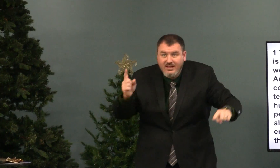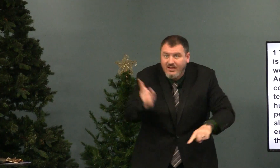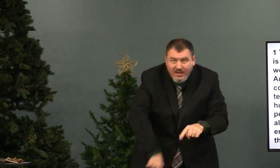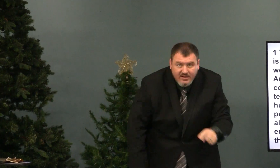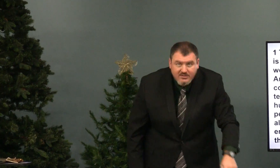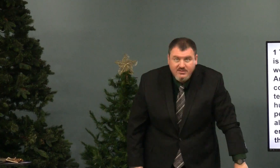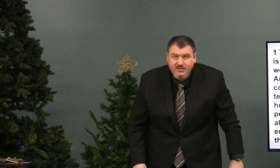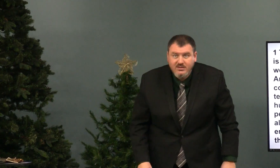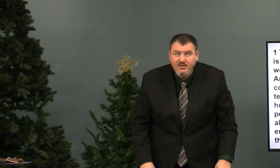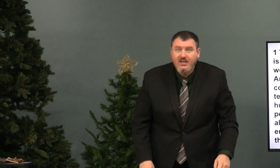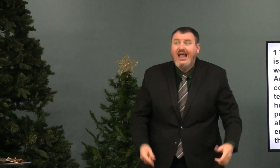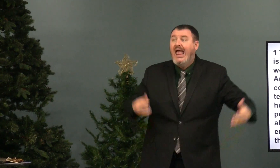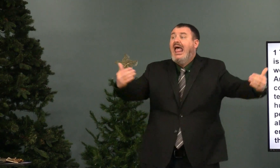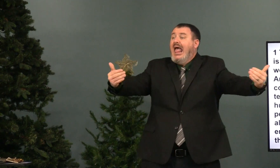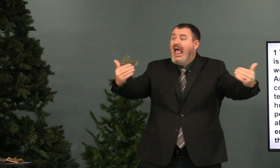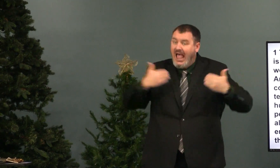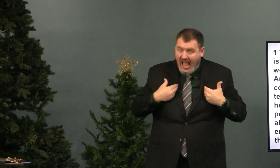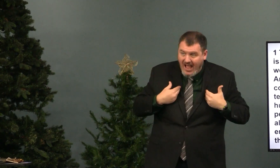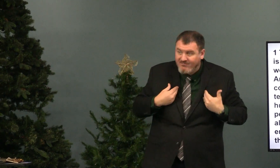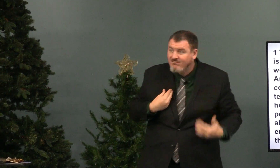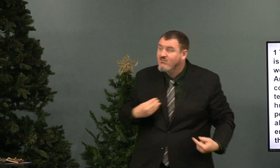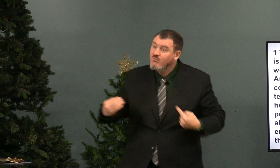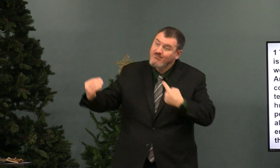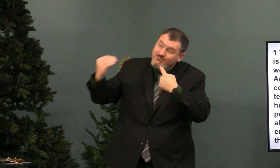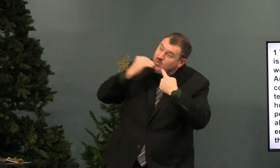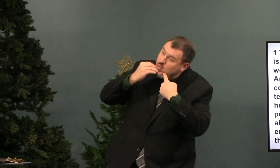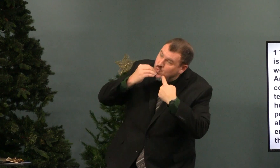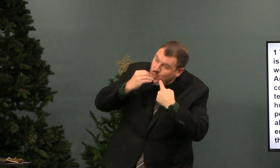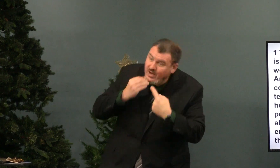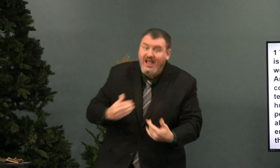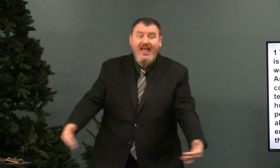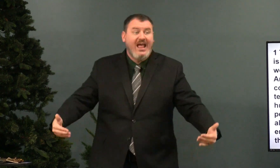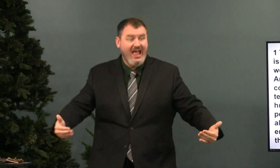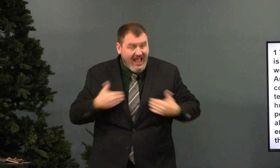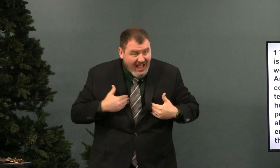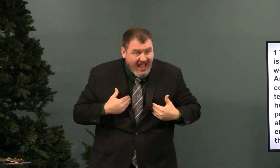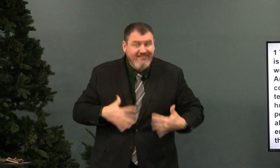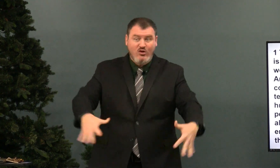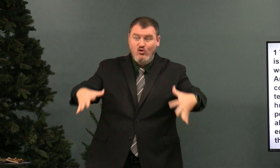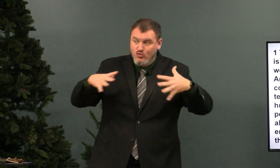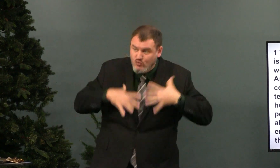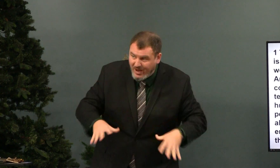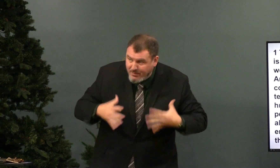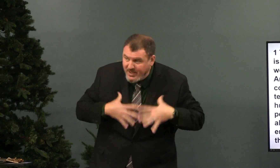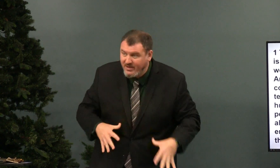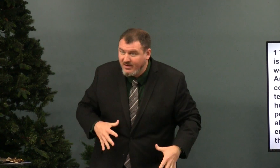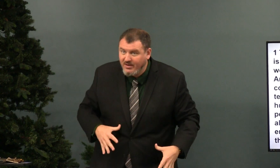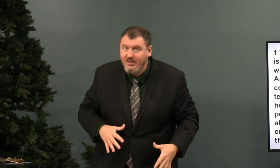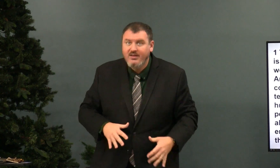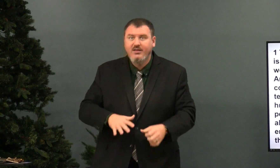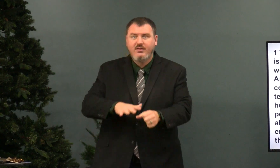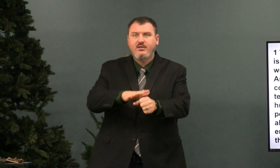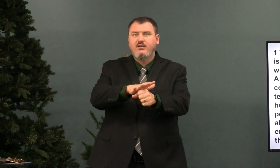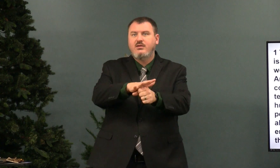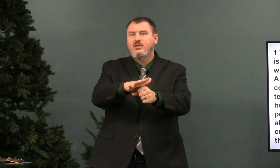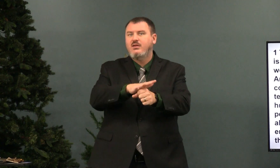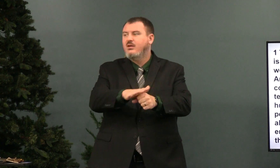out and having food and raiment let